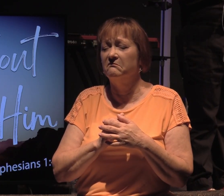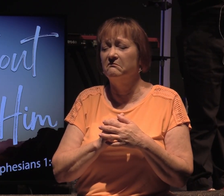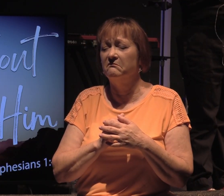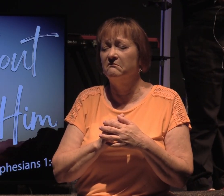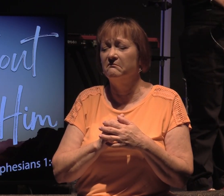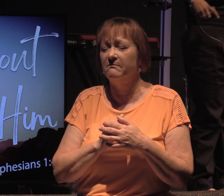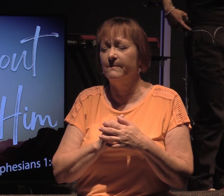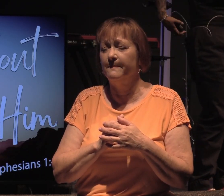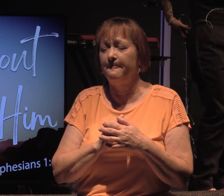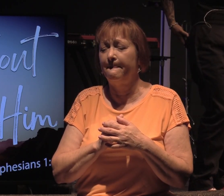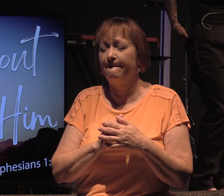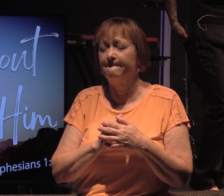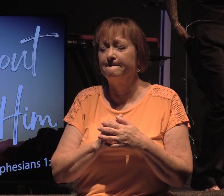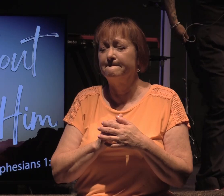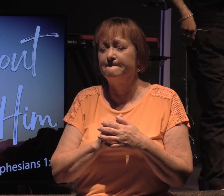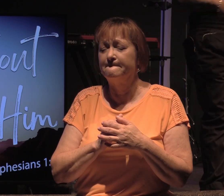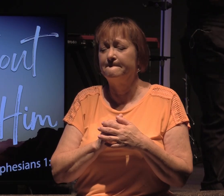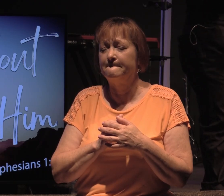It's